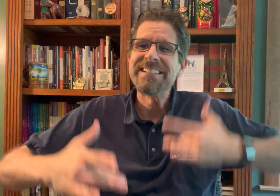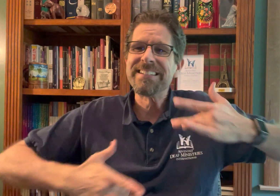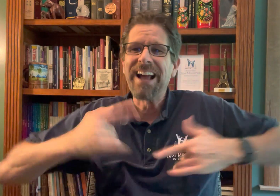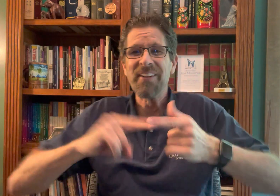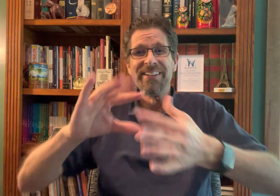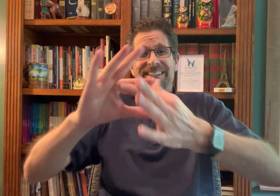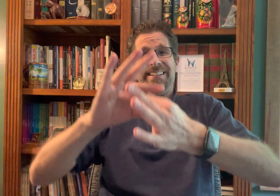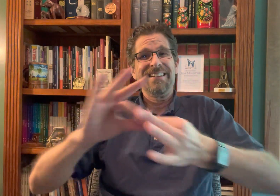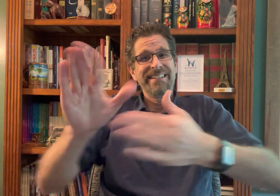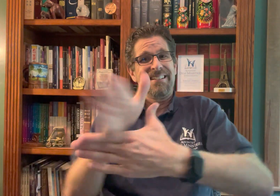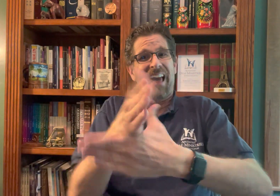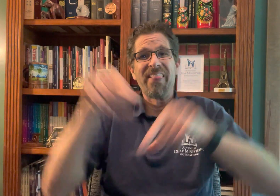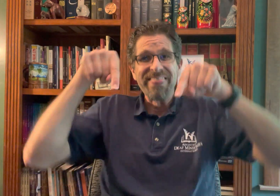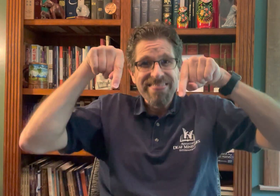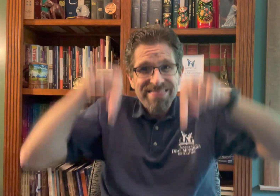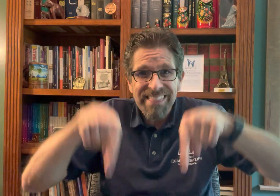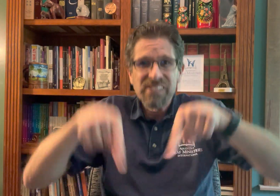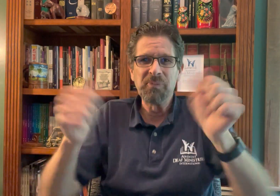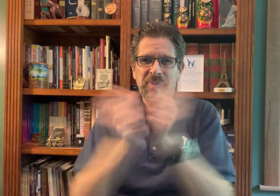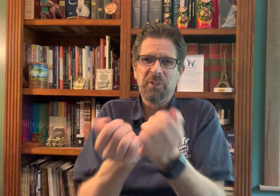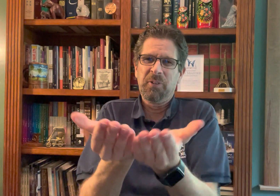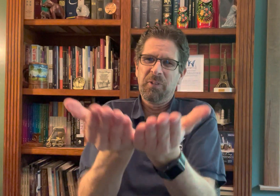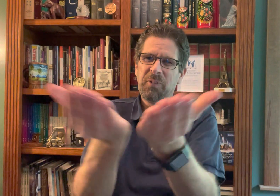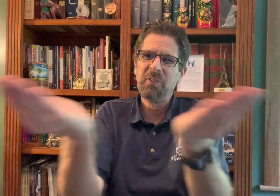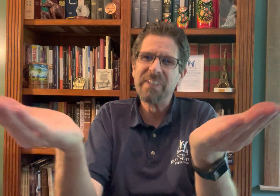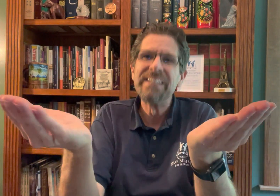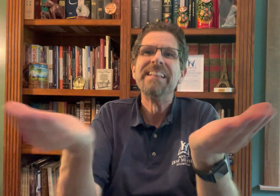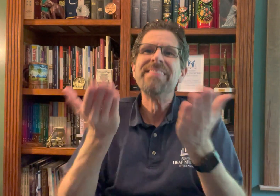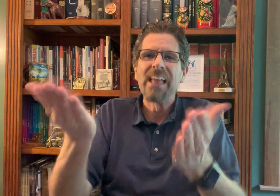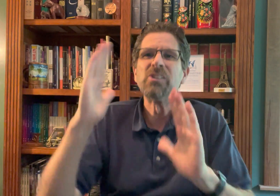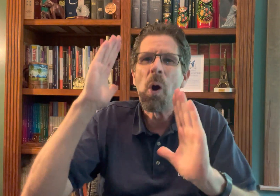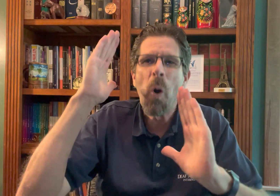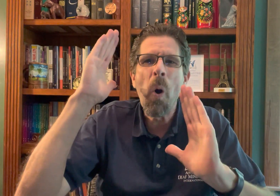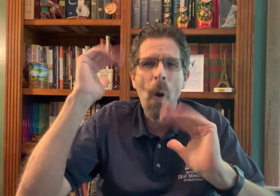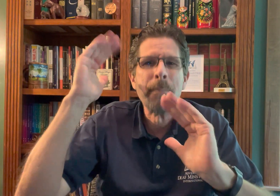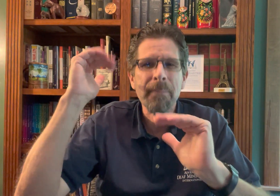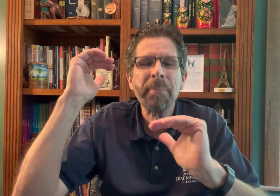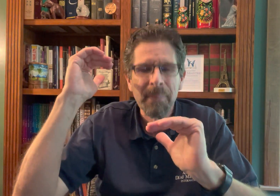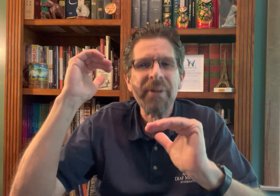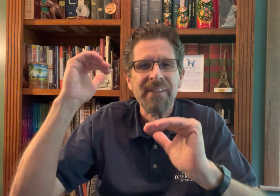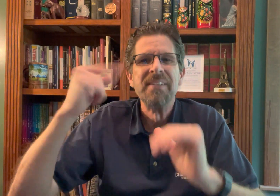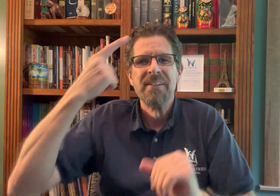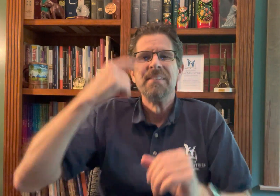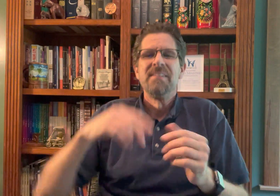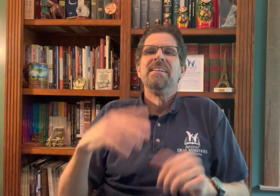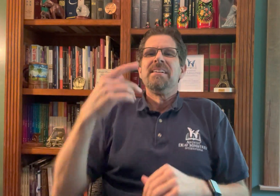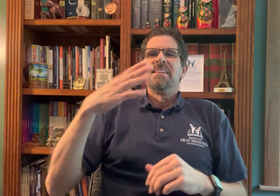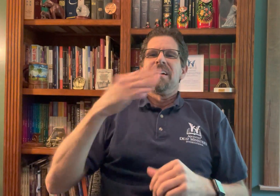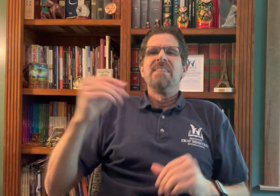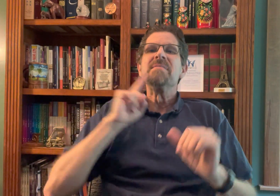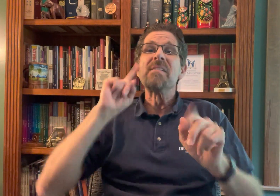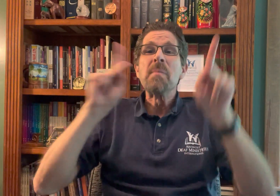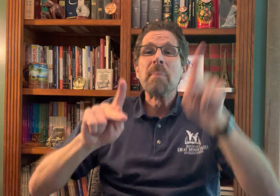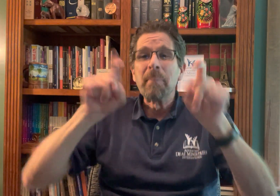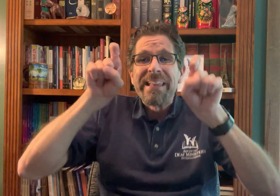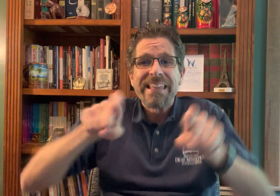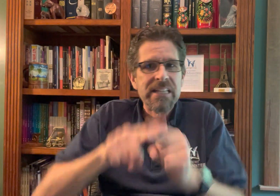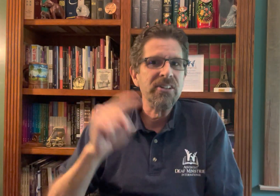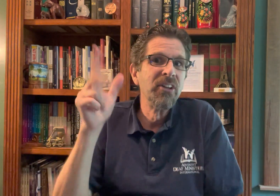I'm really, really excited to share all of this with you. There is hope and deaf